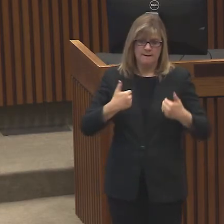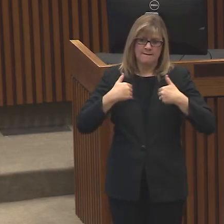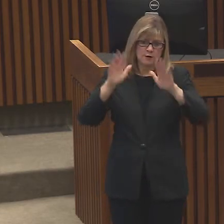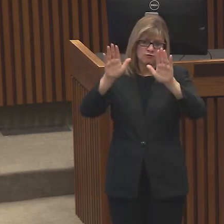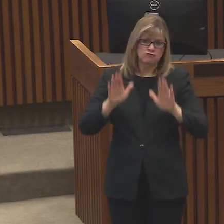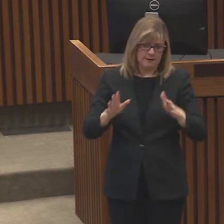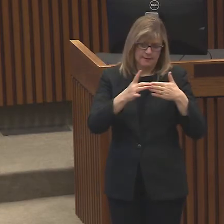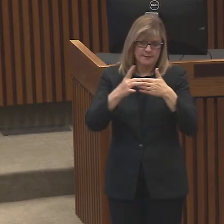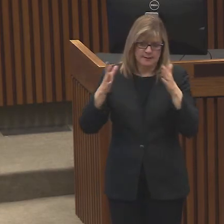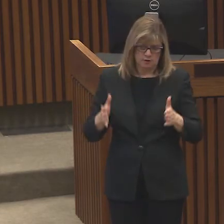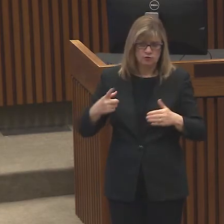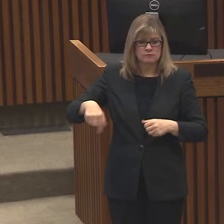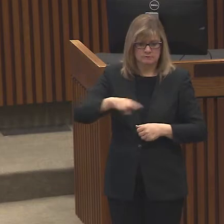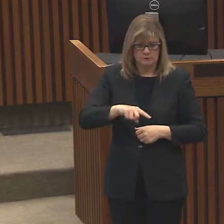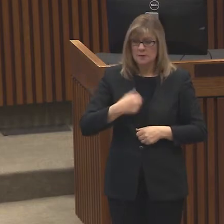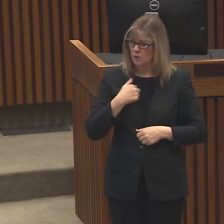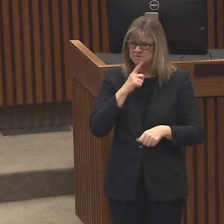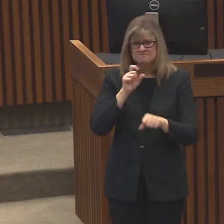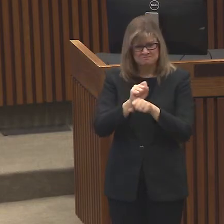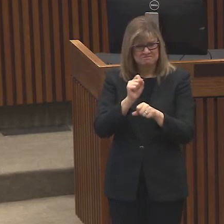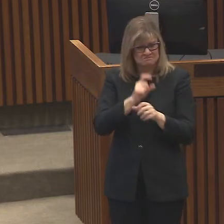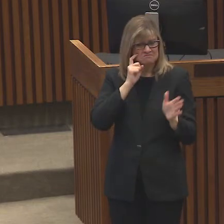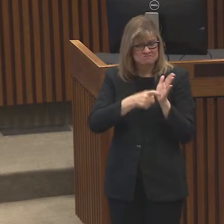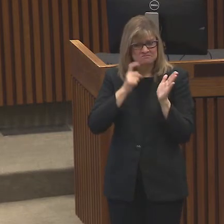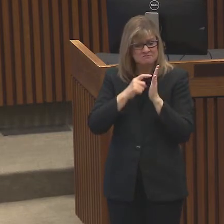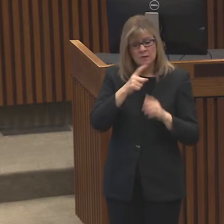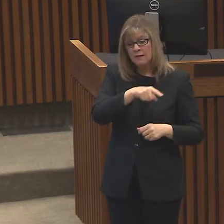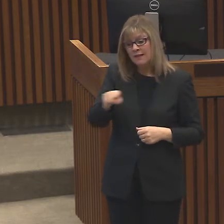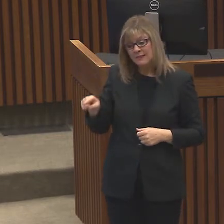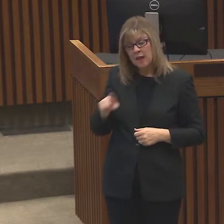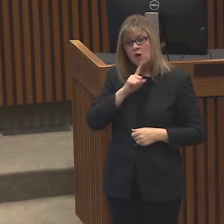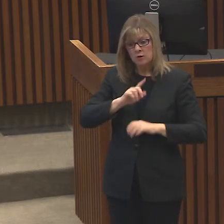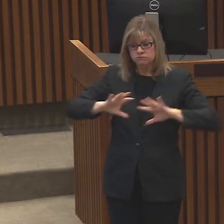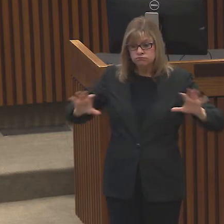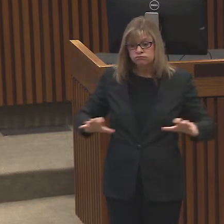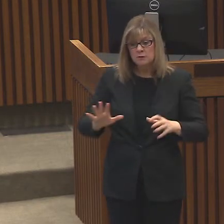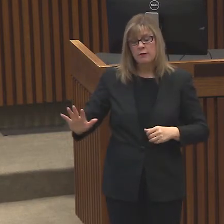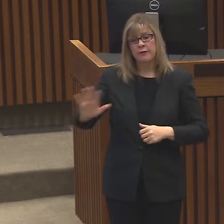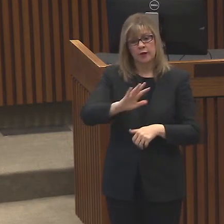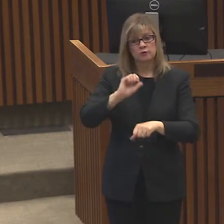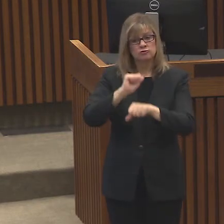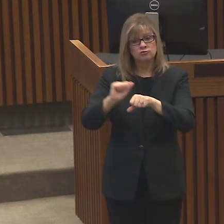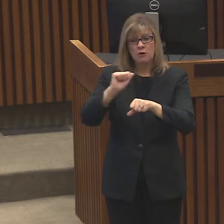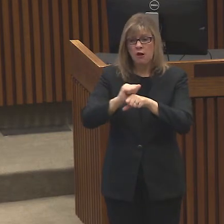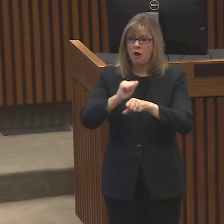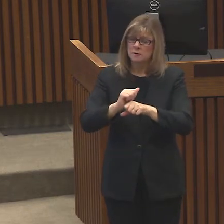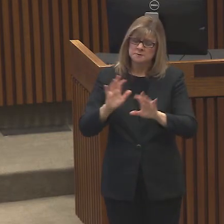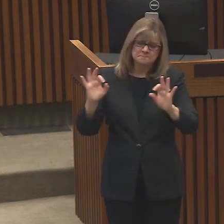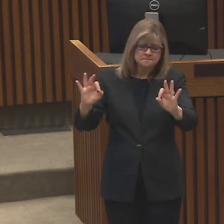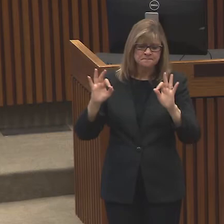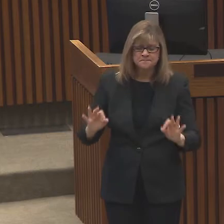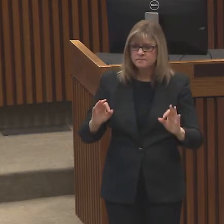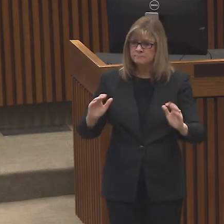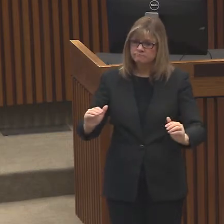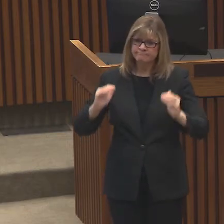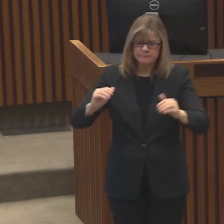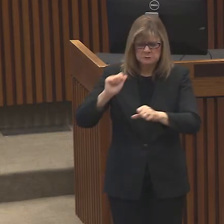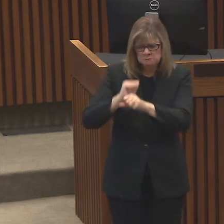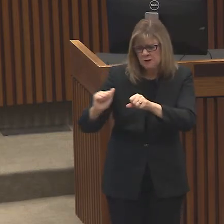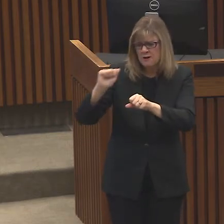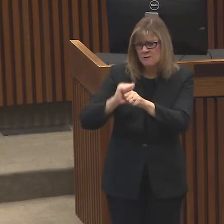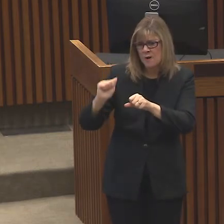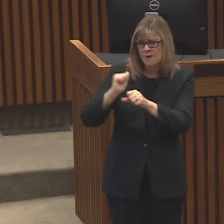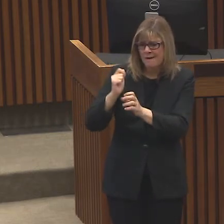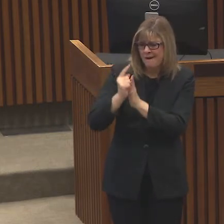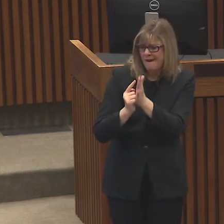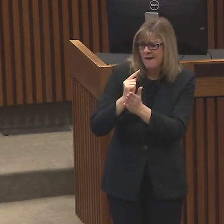leadership. And we definitely have seen that because they are performing their jobs to the highest ability and working around the clock